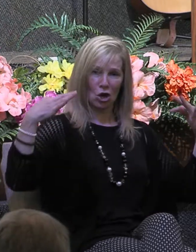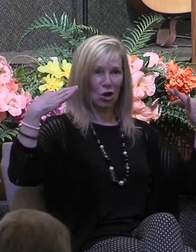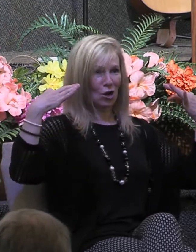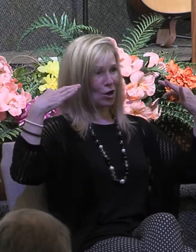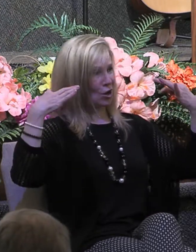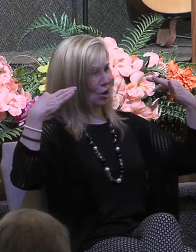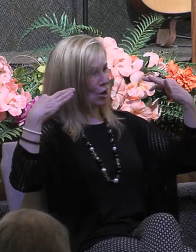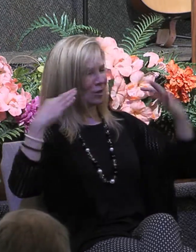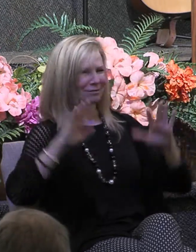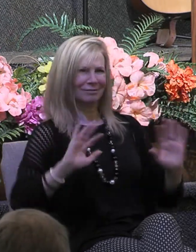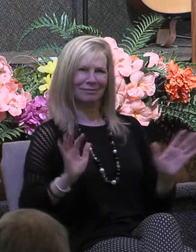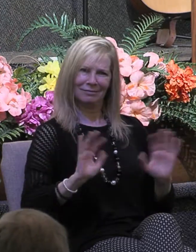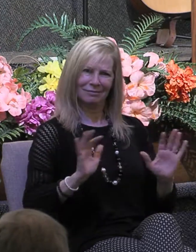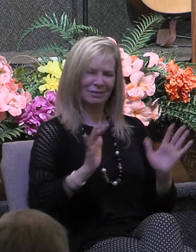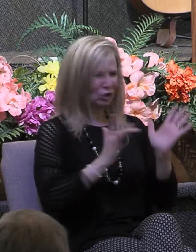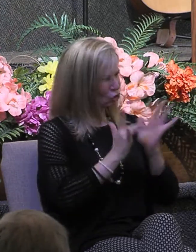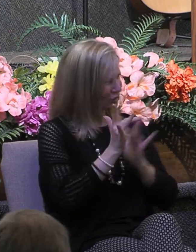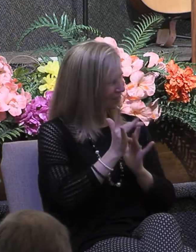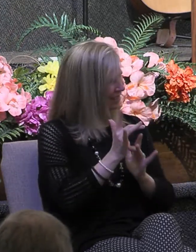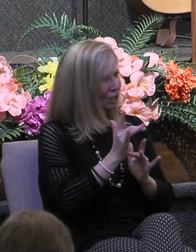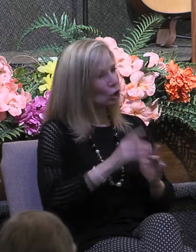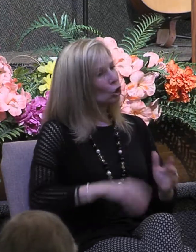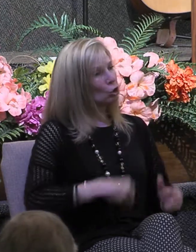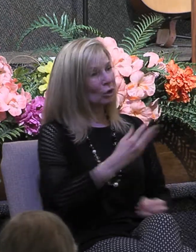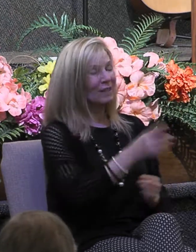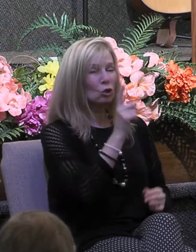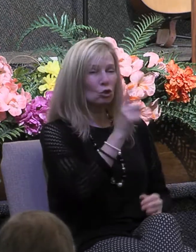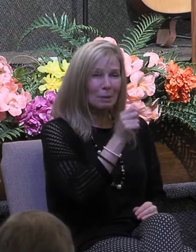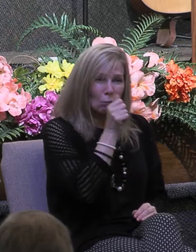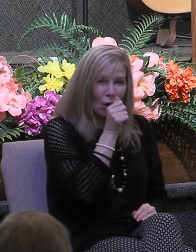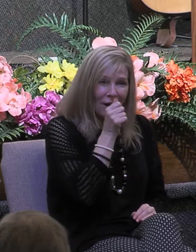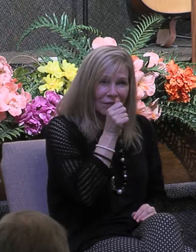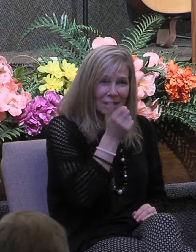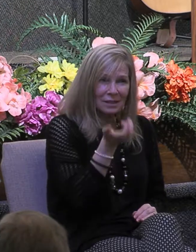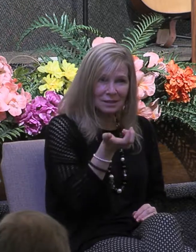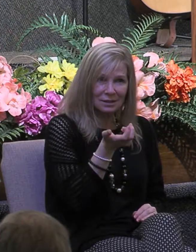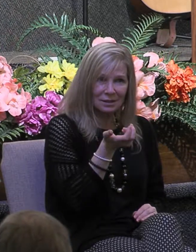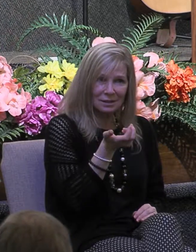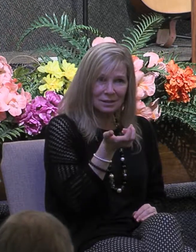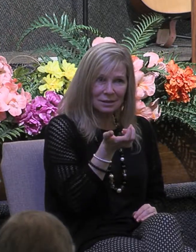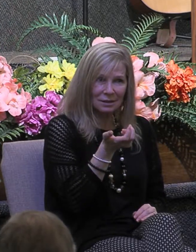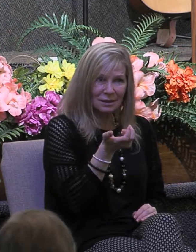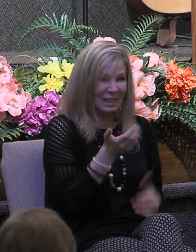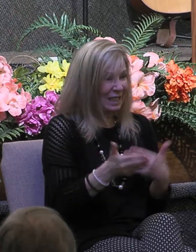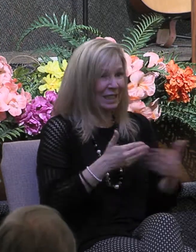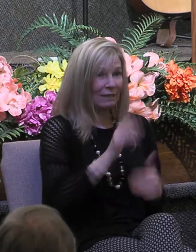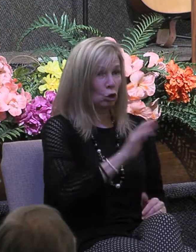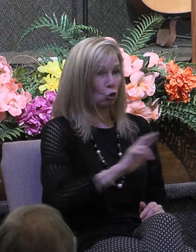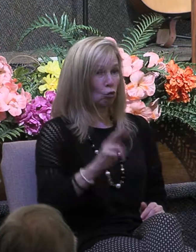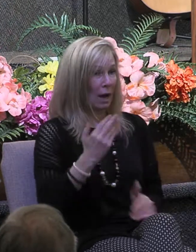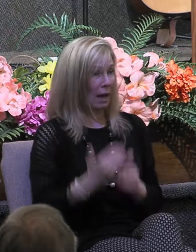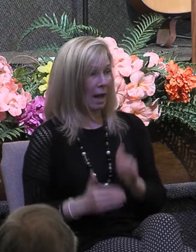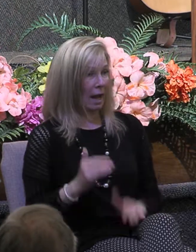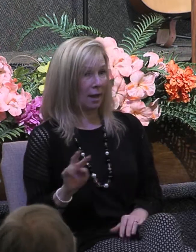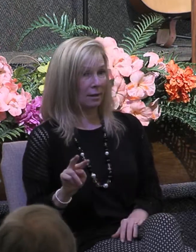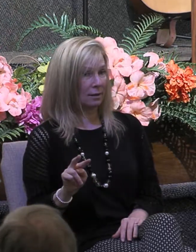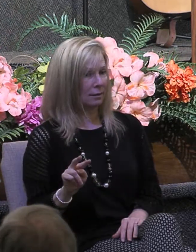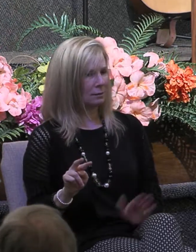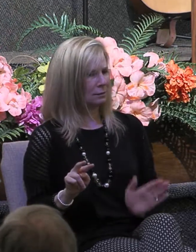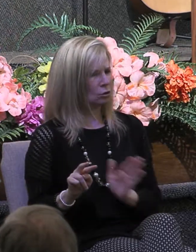praise Jesus said your giving should be so private that not even your right hand should know what your left hand